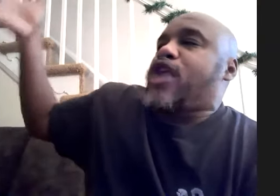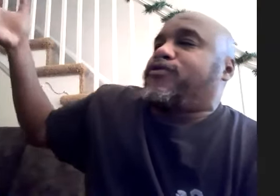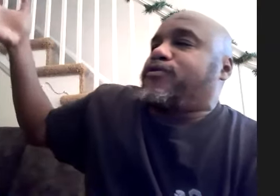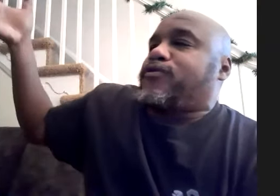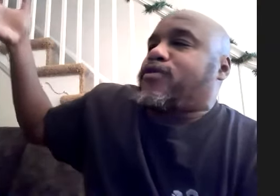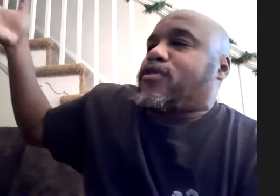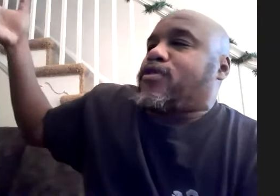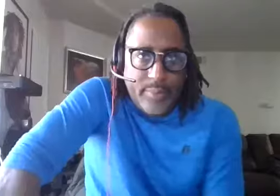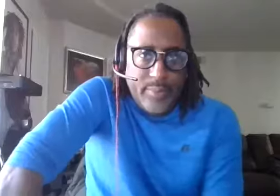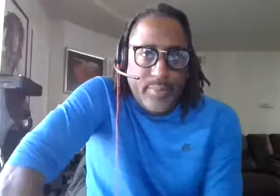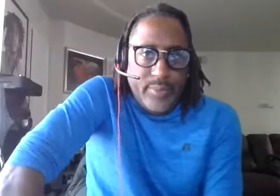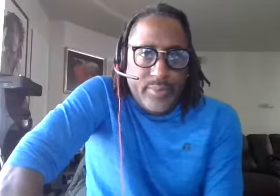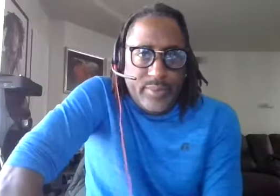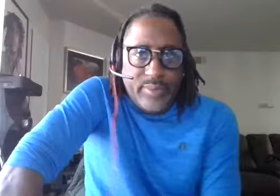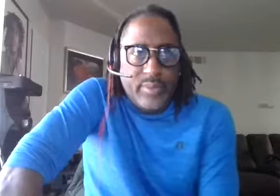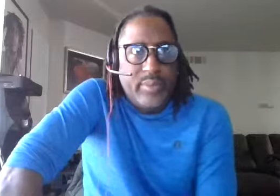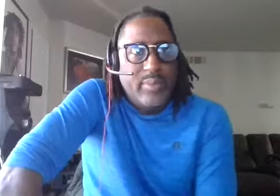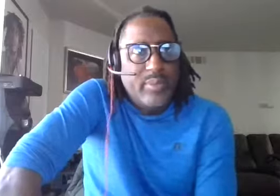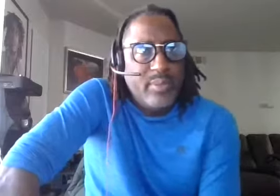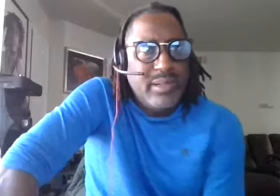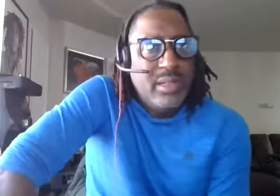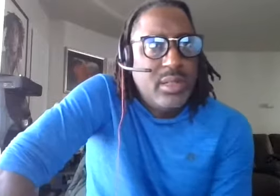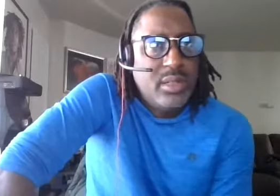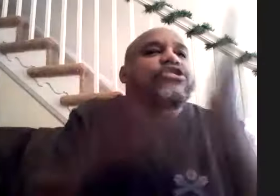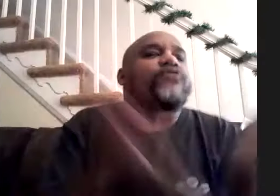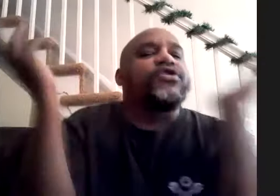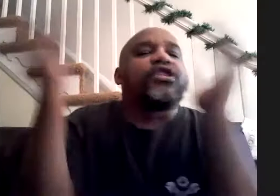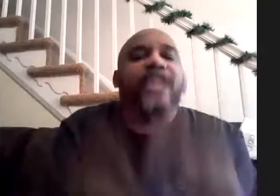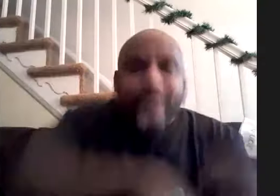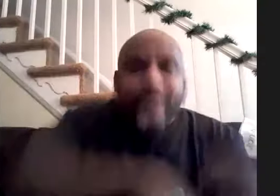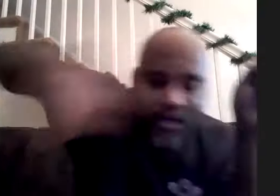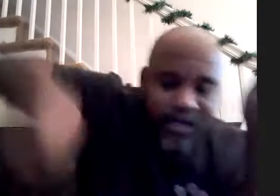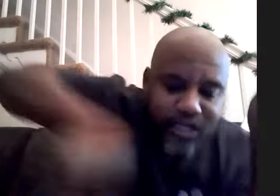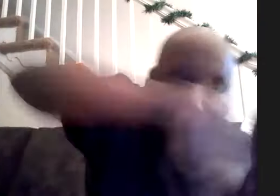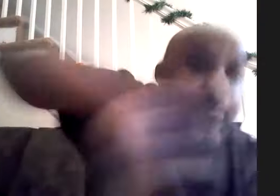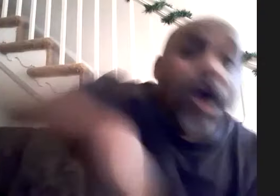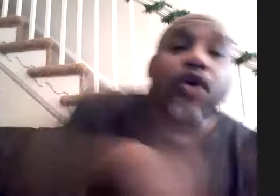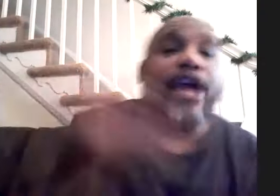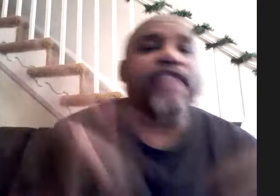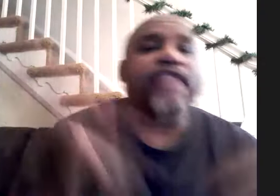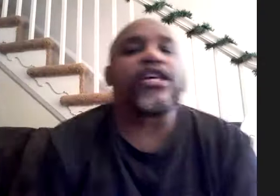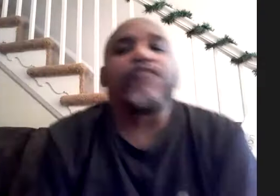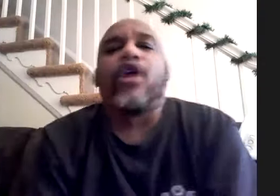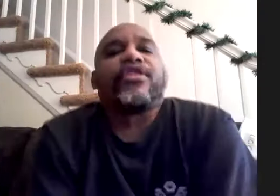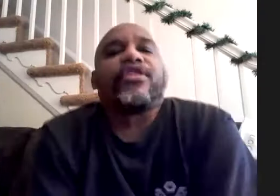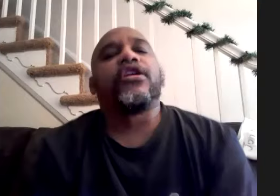from you know take you forward from p-funk and just throw it in the same gumbo and and roll with it